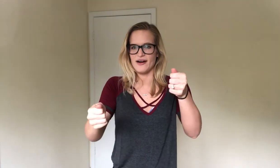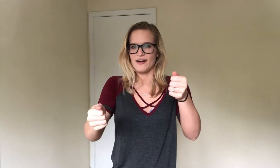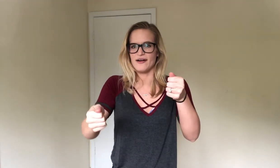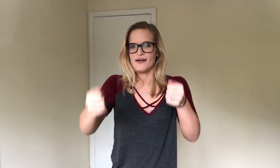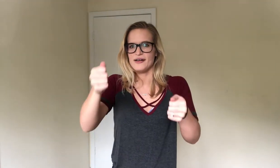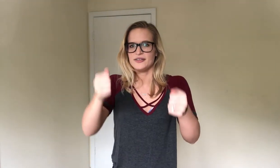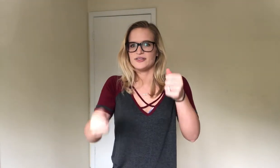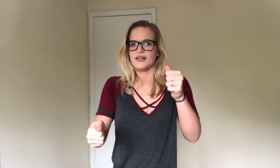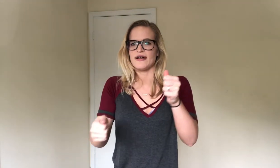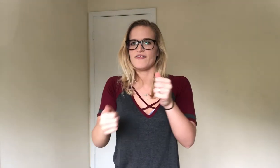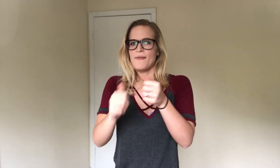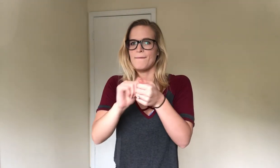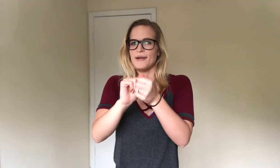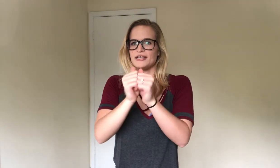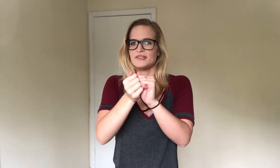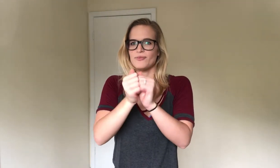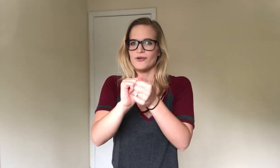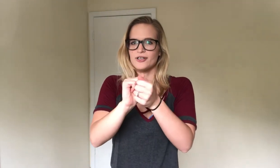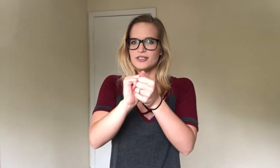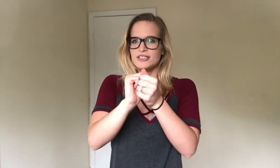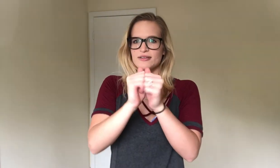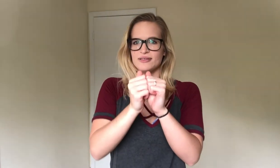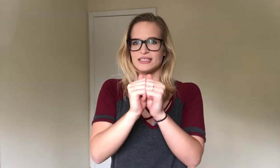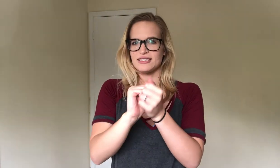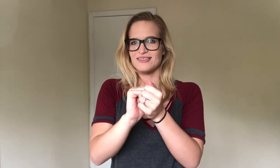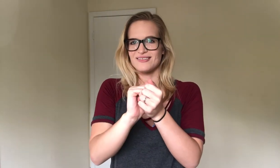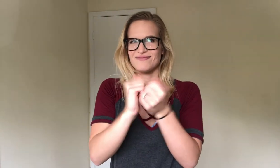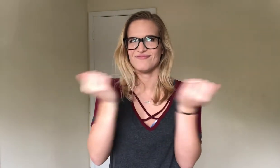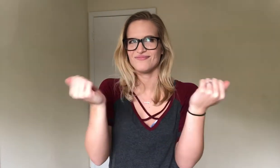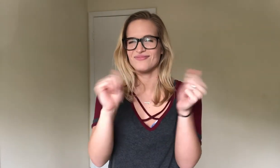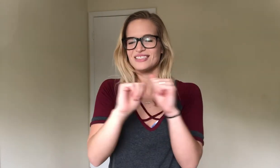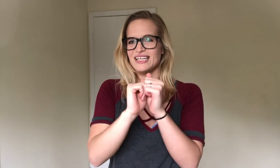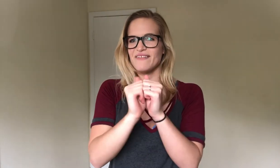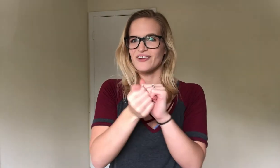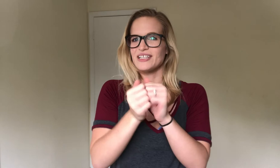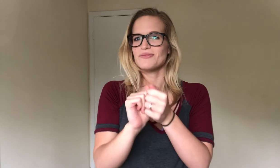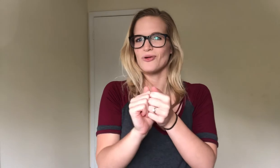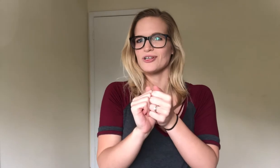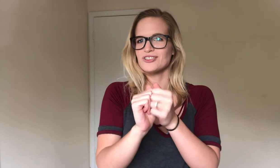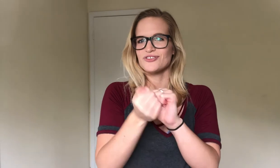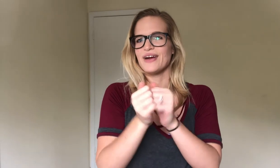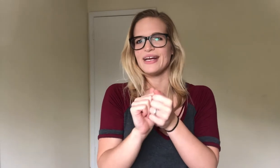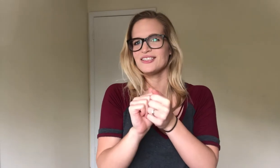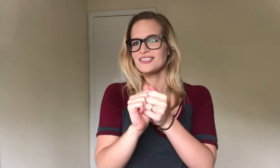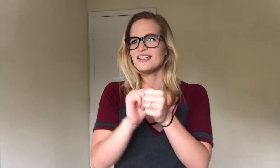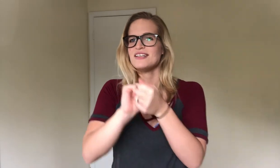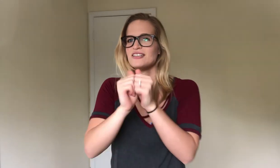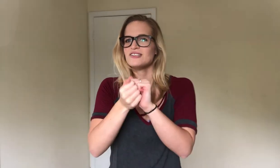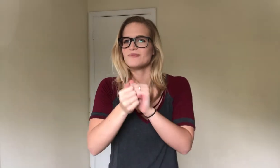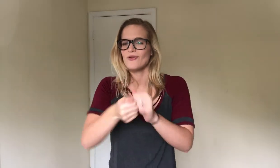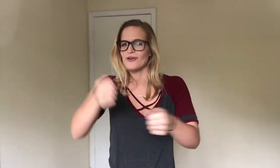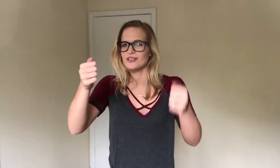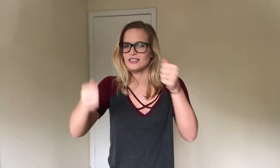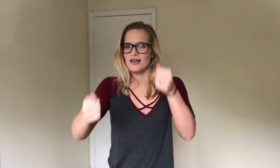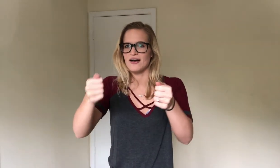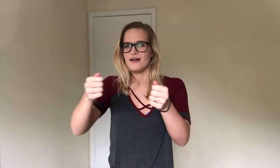car. Drive. My sports. This is. Signed for like sports. Or race. Sports. Car.